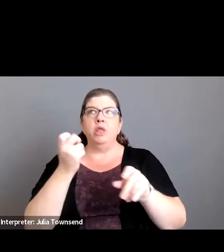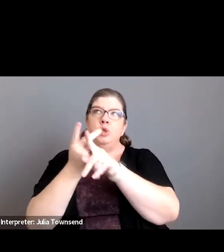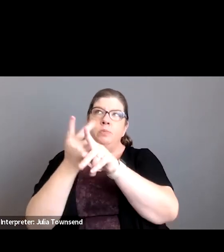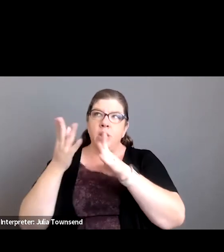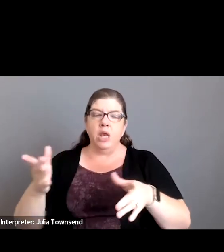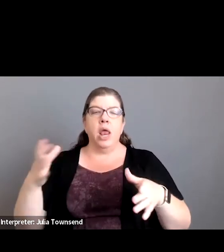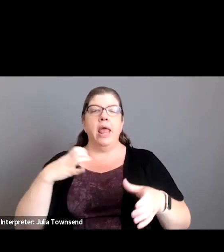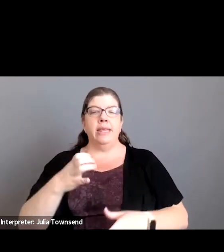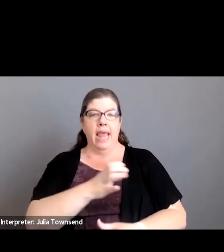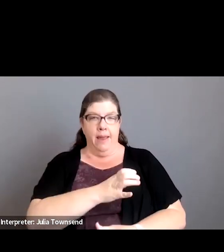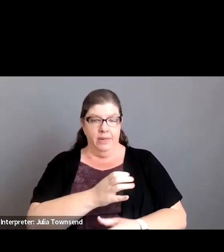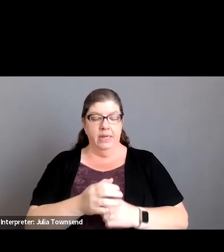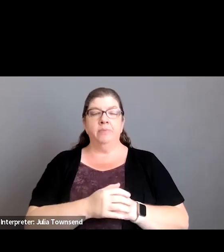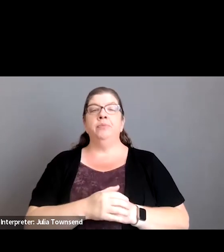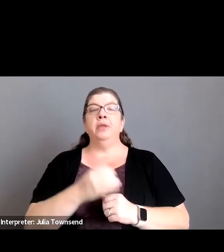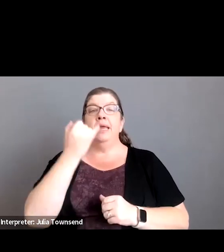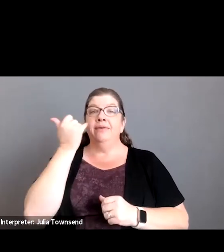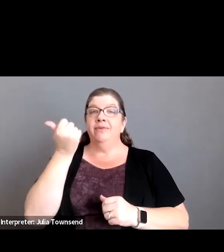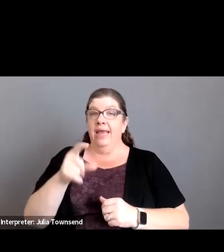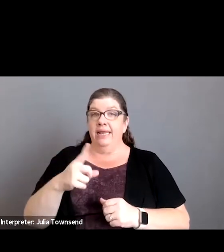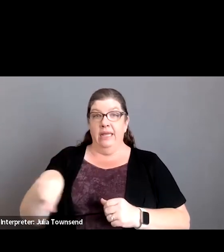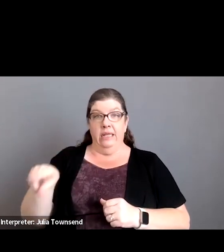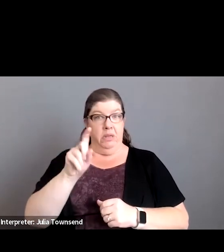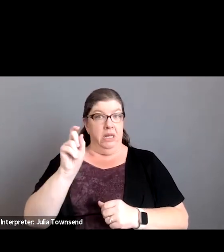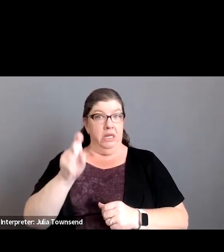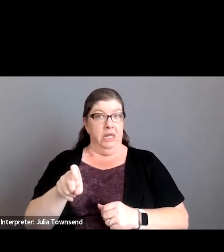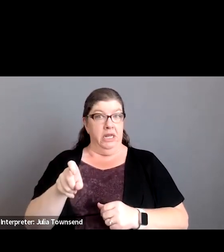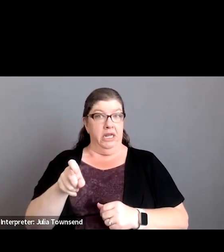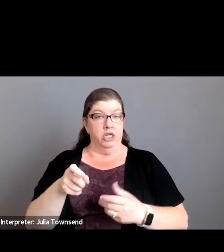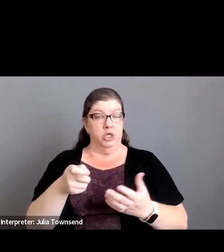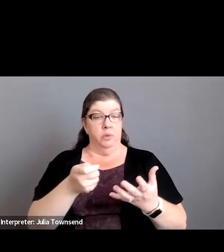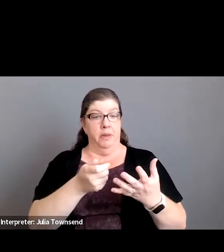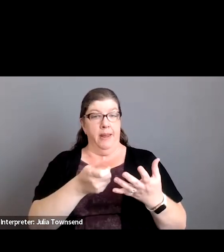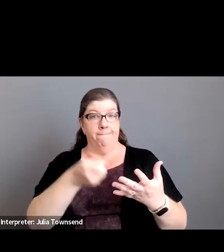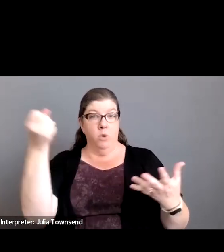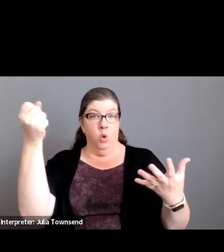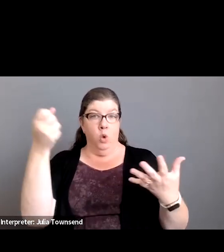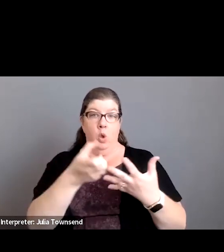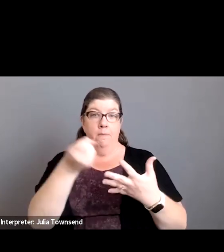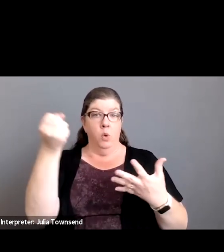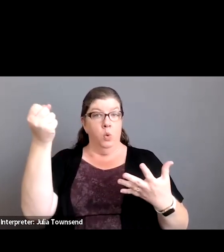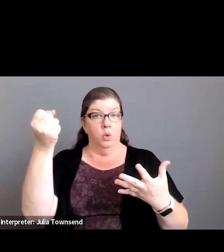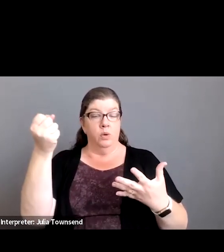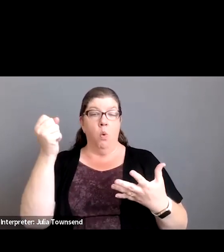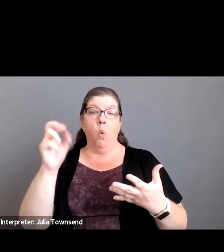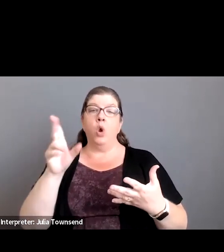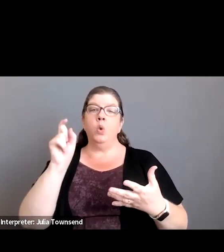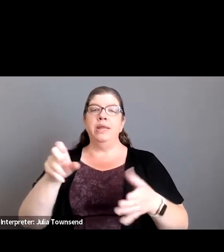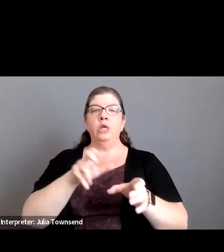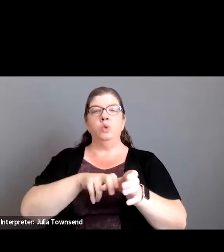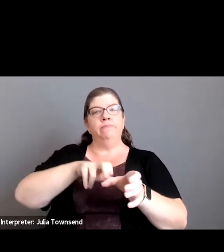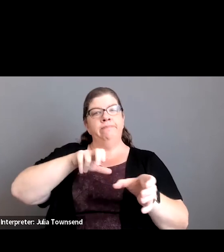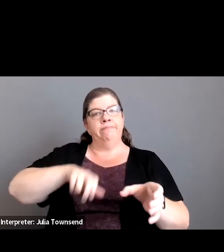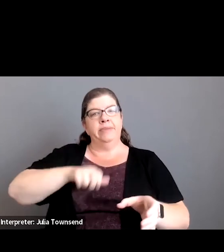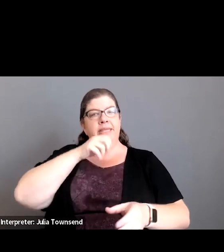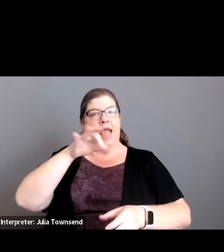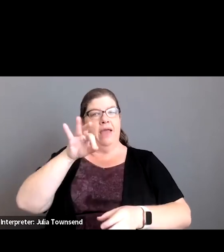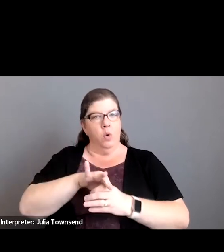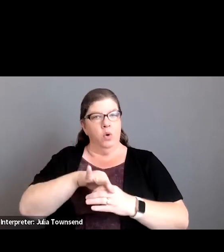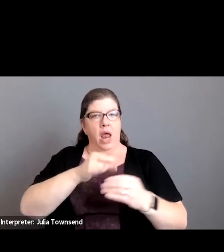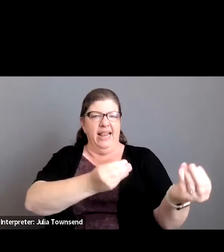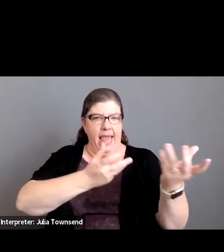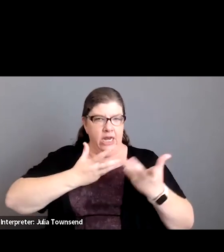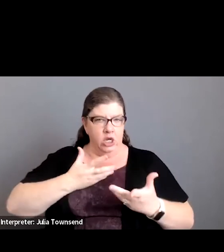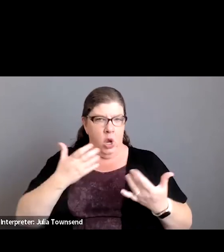and the cabinet and if there are any that need to be pulled um or that you need to abstain um voting on please